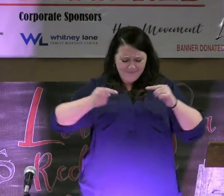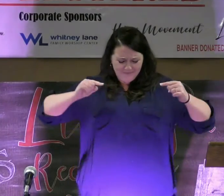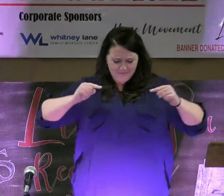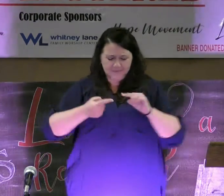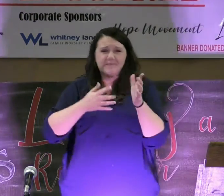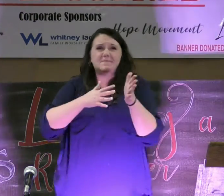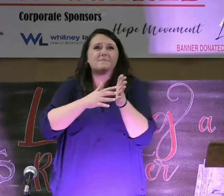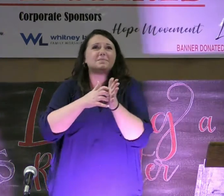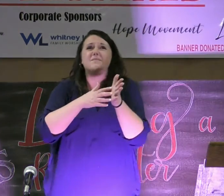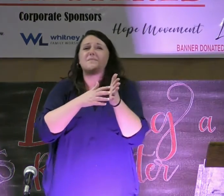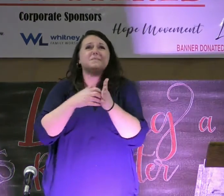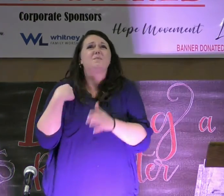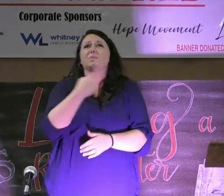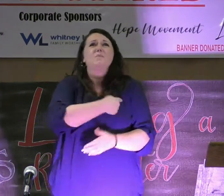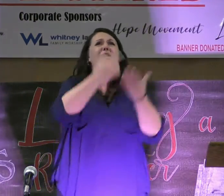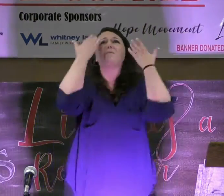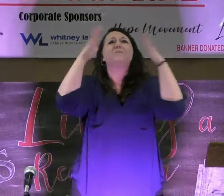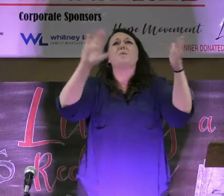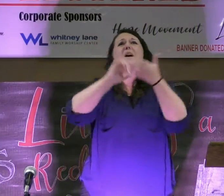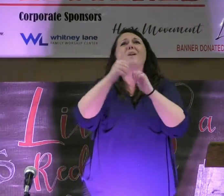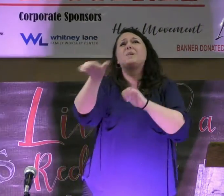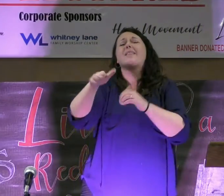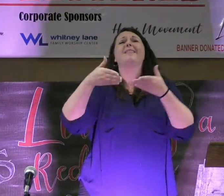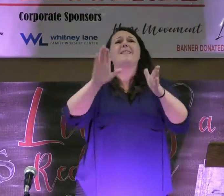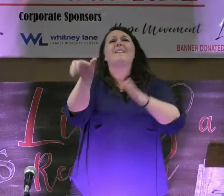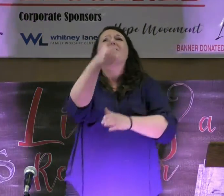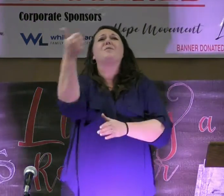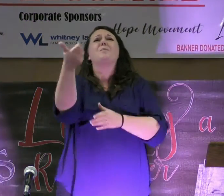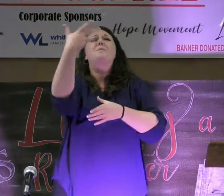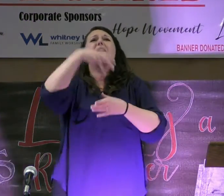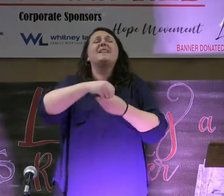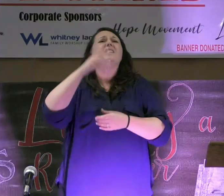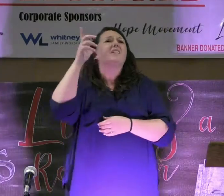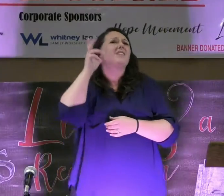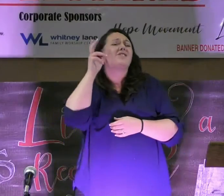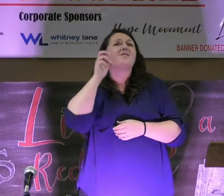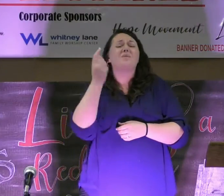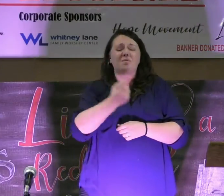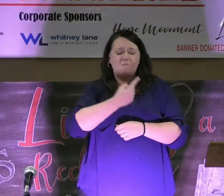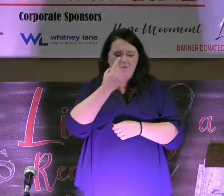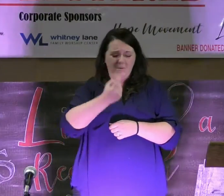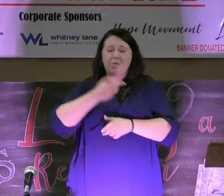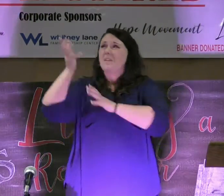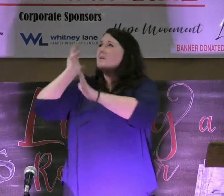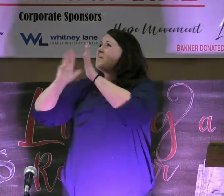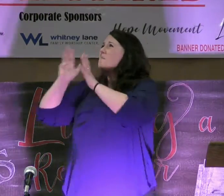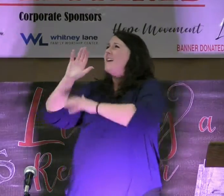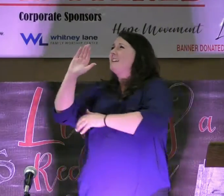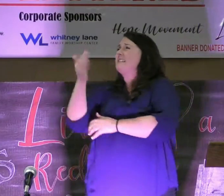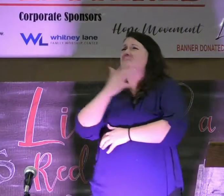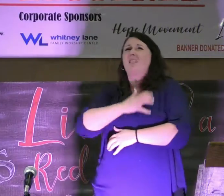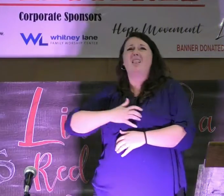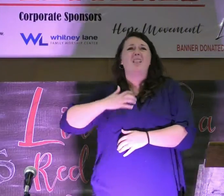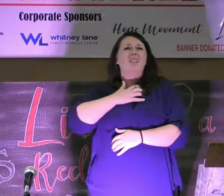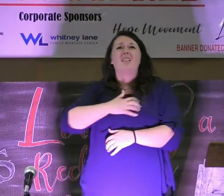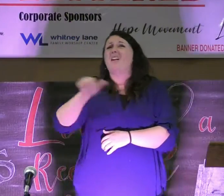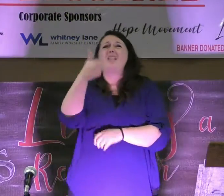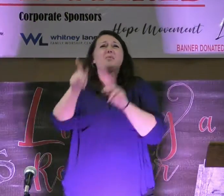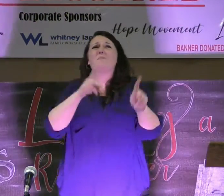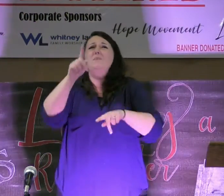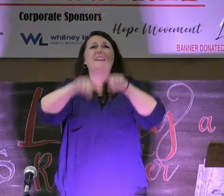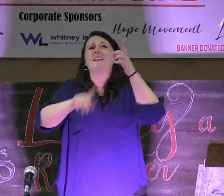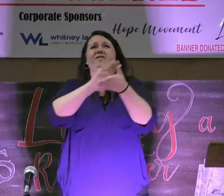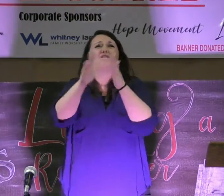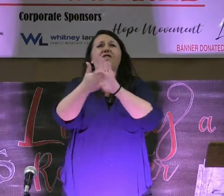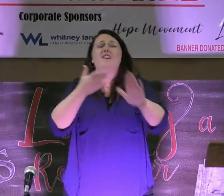we don't even know how to let others in. And we hear lonely. When our past seems too gross for others to forgive. And we